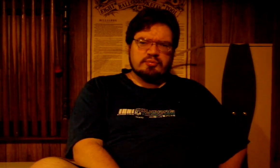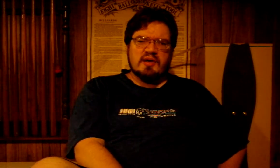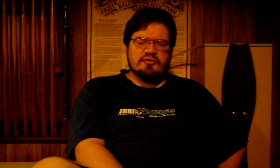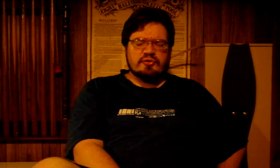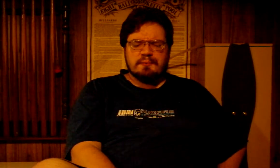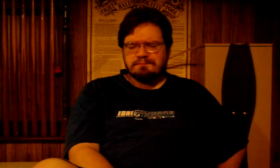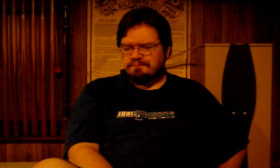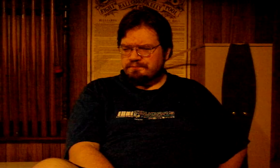place.